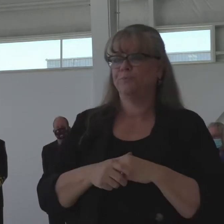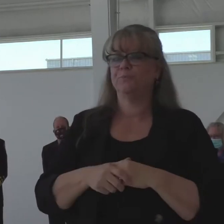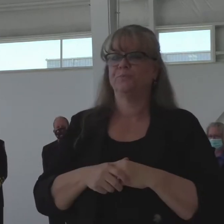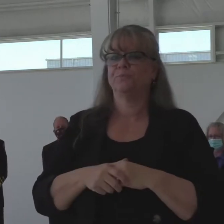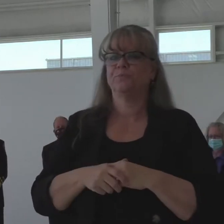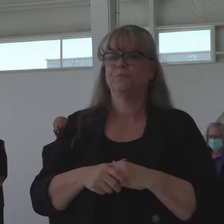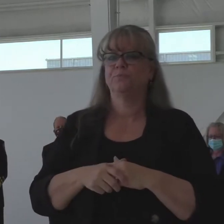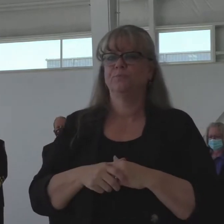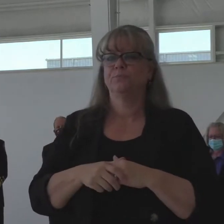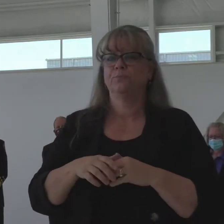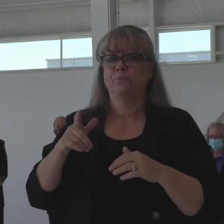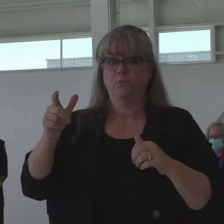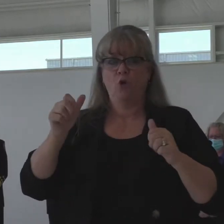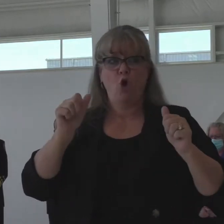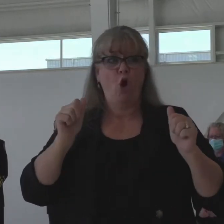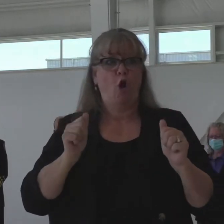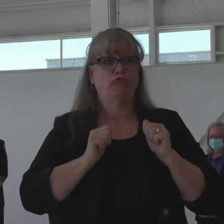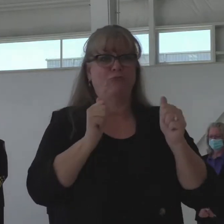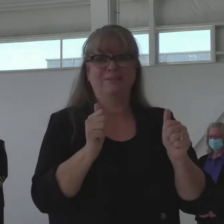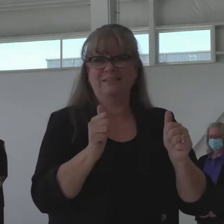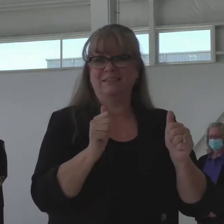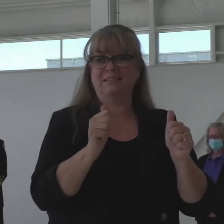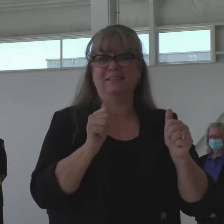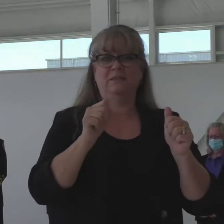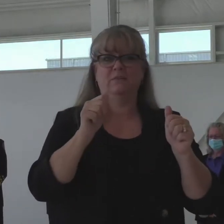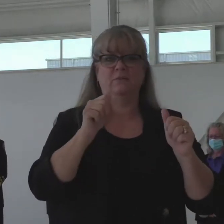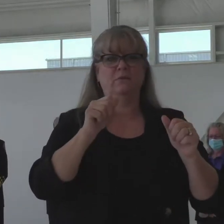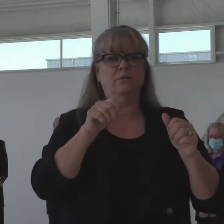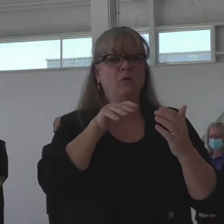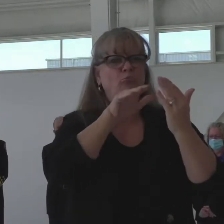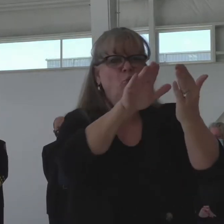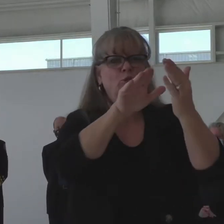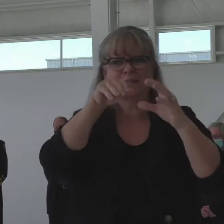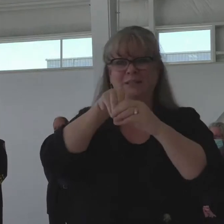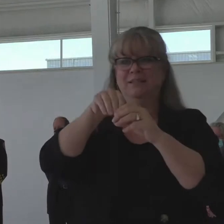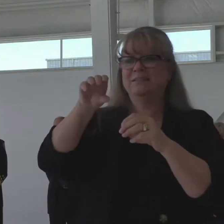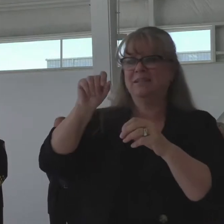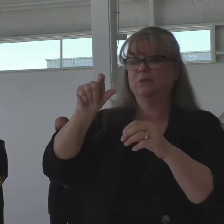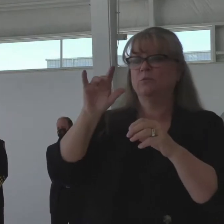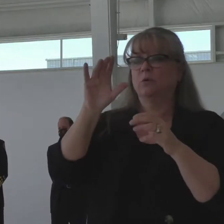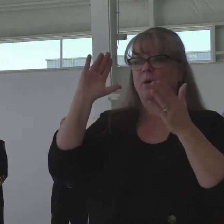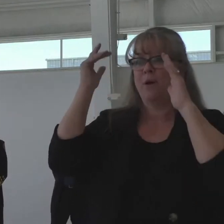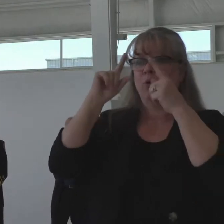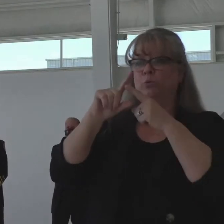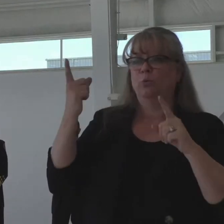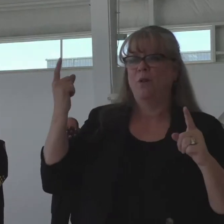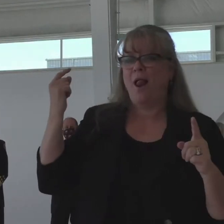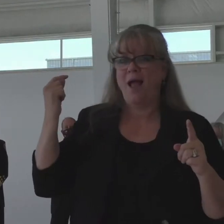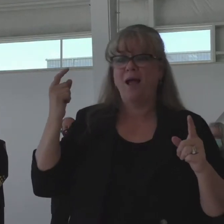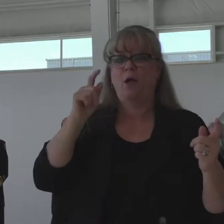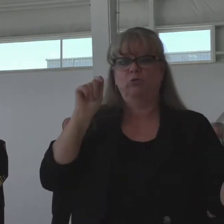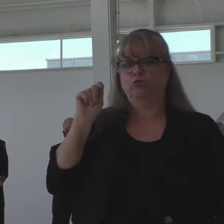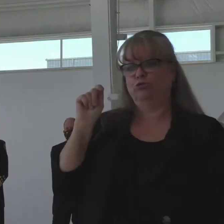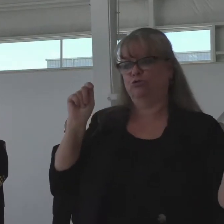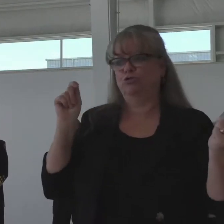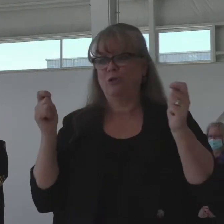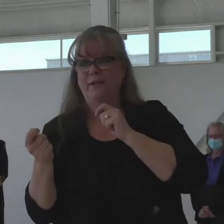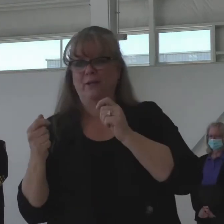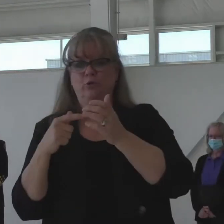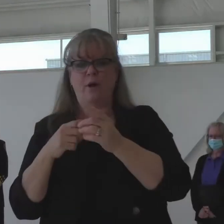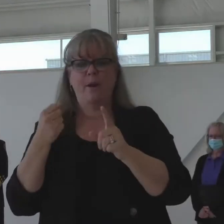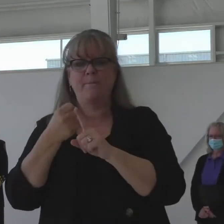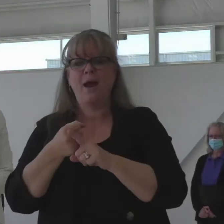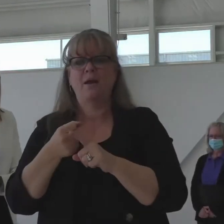the state is implementing have changed any of the outcomes of last summer's fires or are we at the mercy of mother nature and or climate